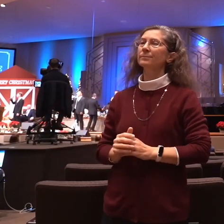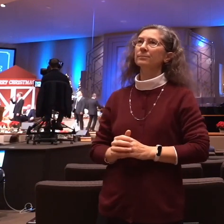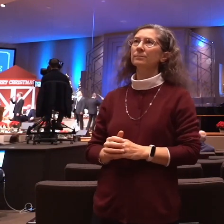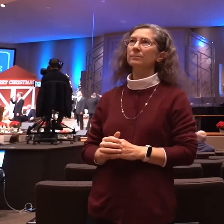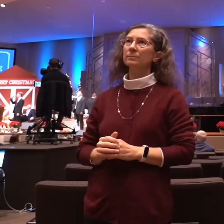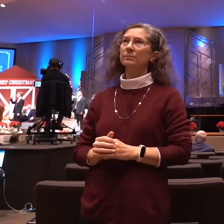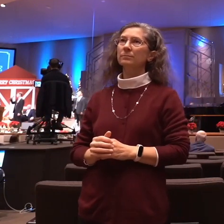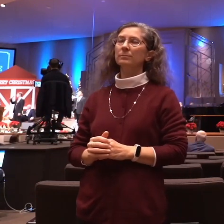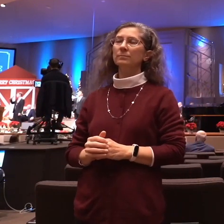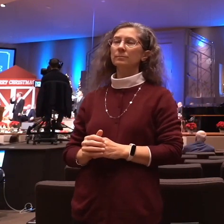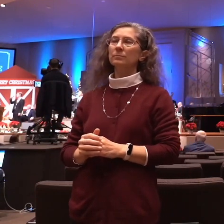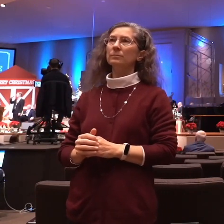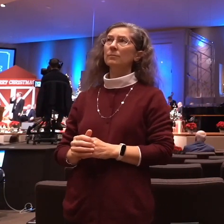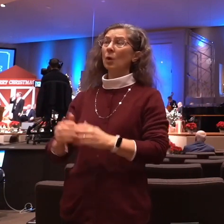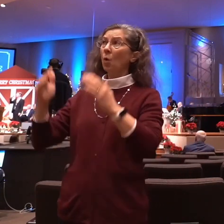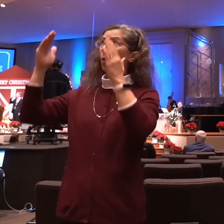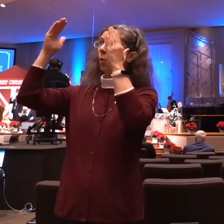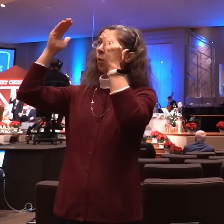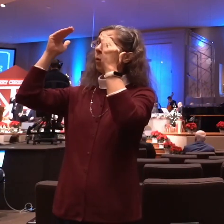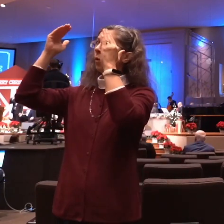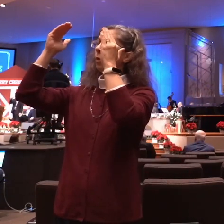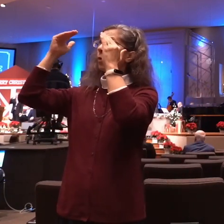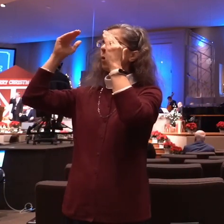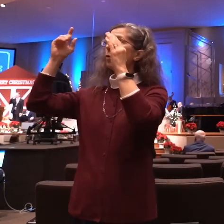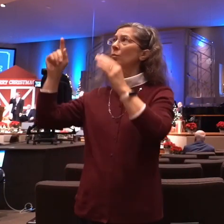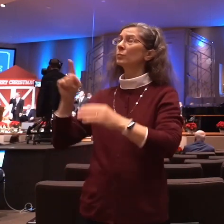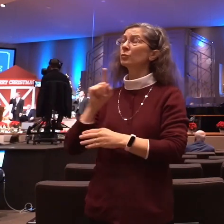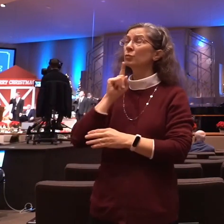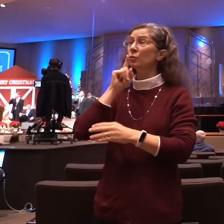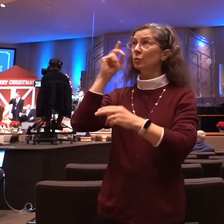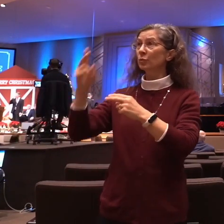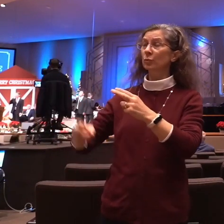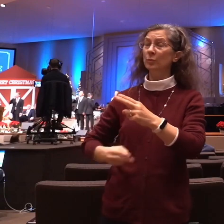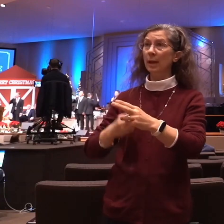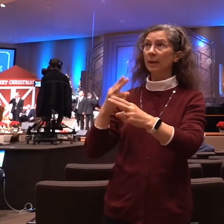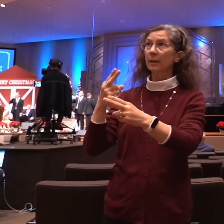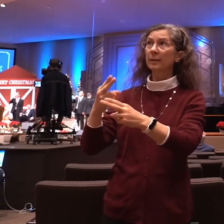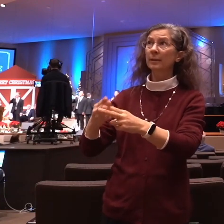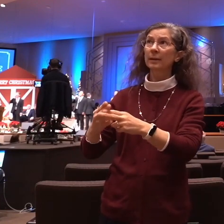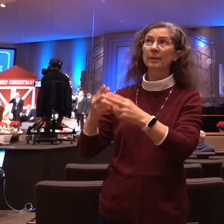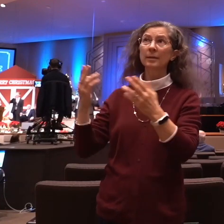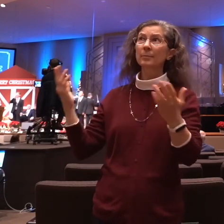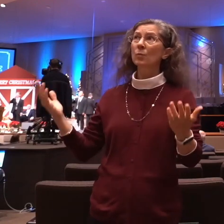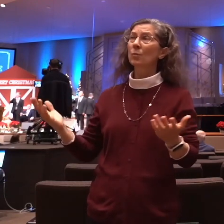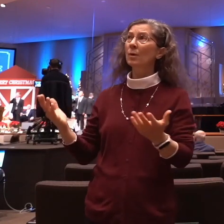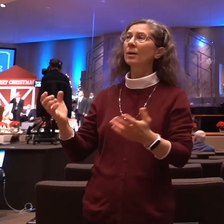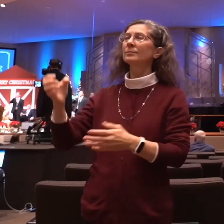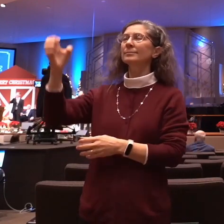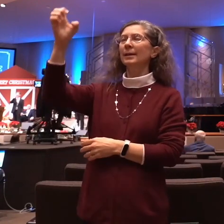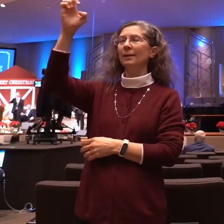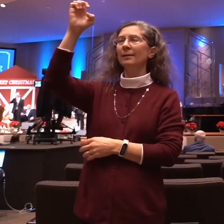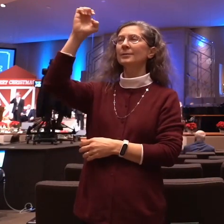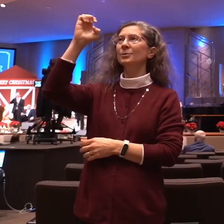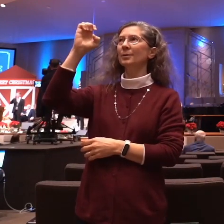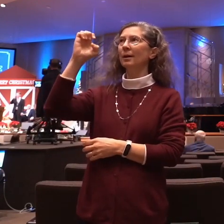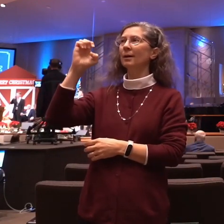know Hope has a name Emmanuel The